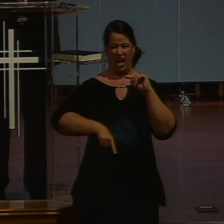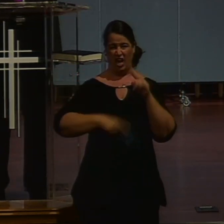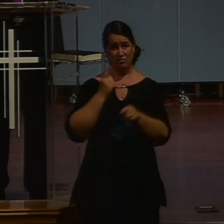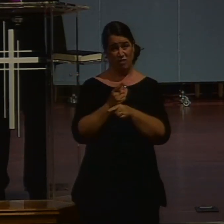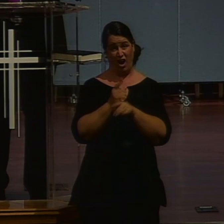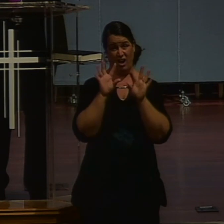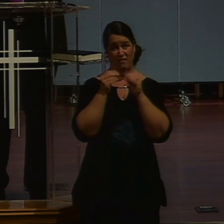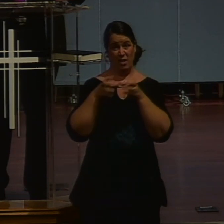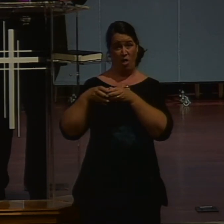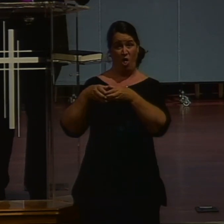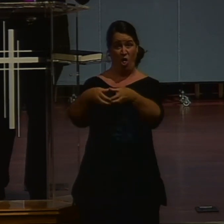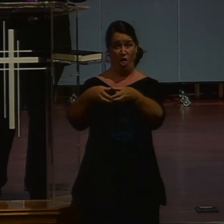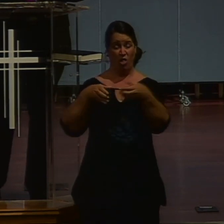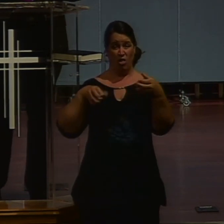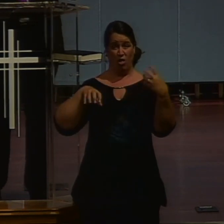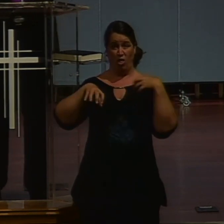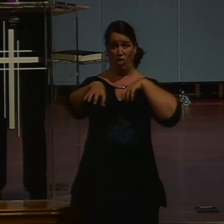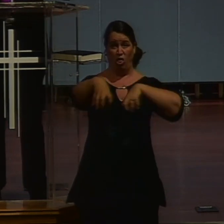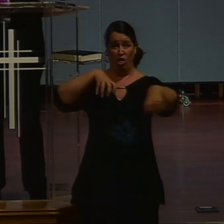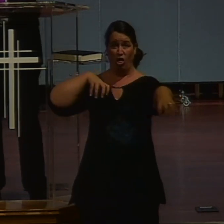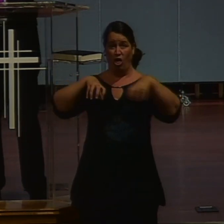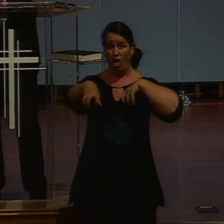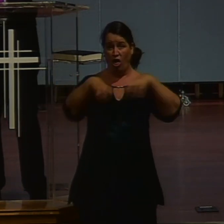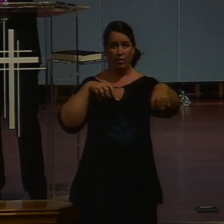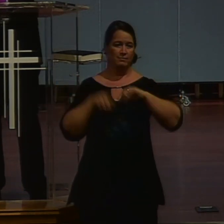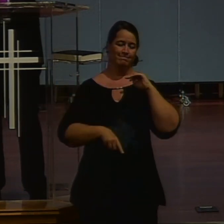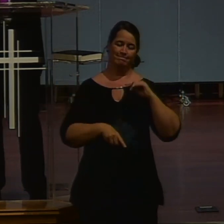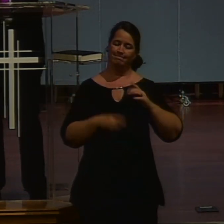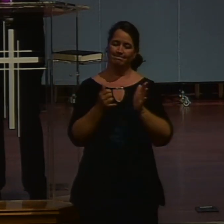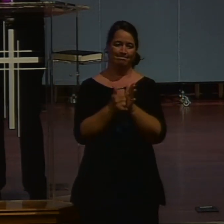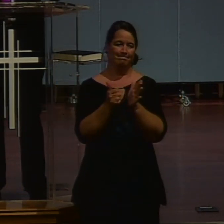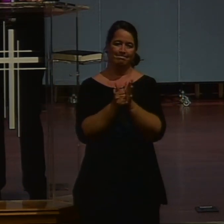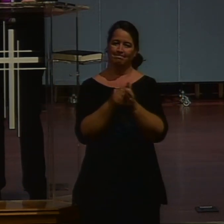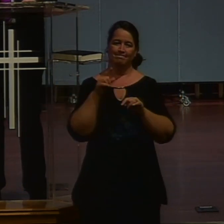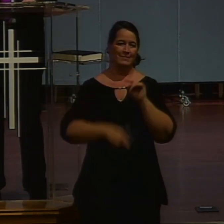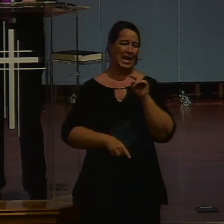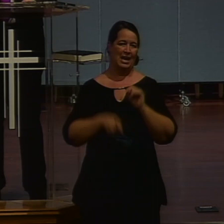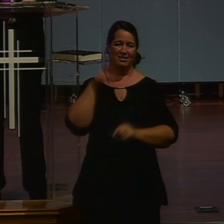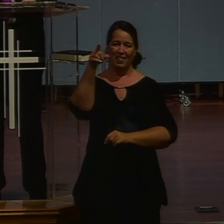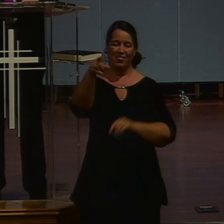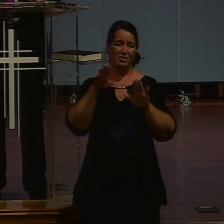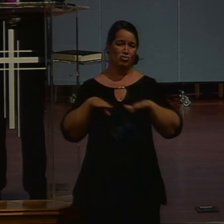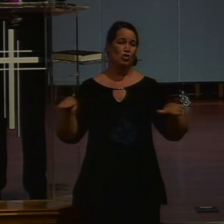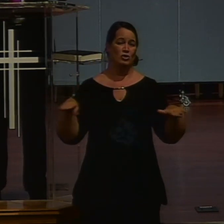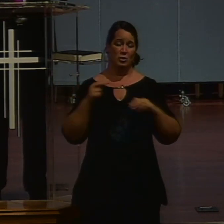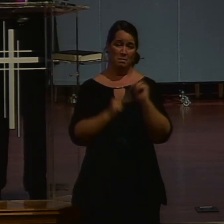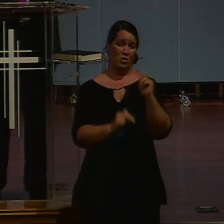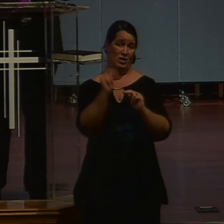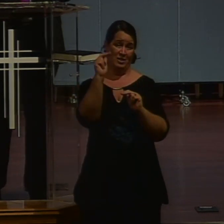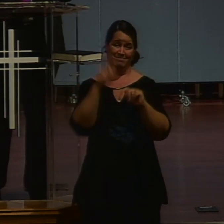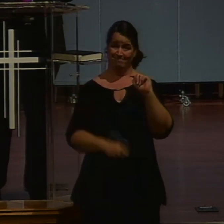pass another family with kids in tow and be at least six feet apart? It's really not possible in the Children's Center. So for now,